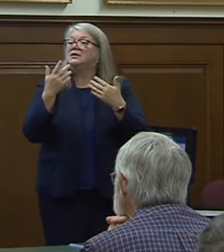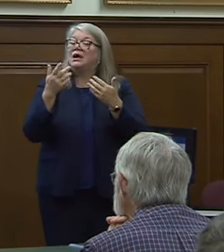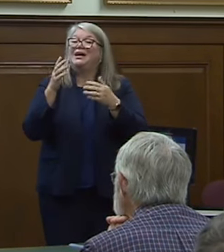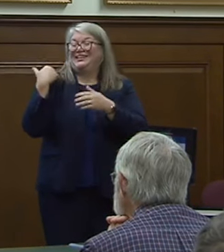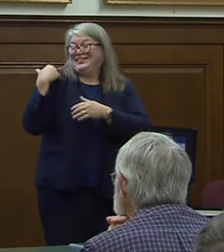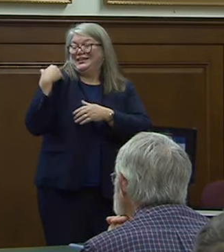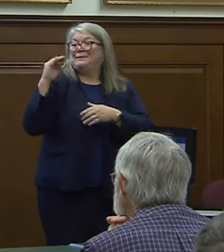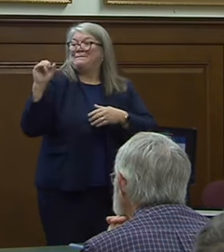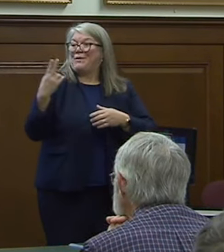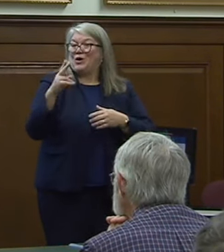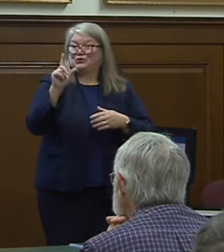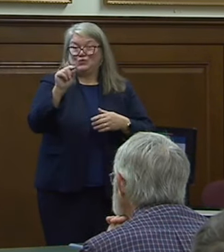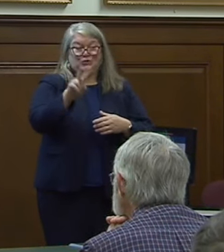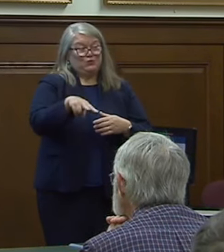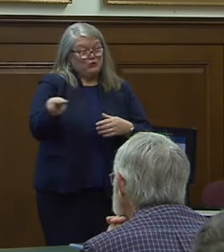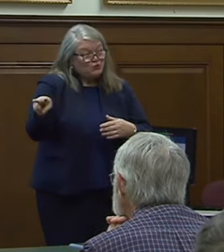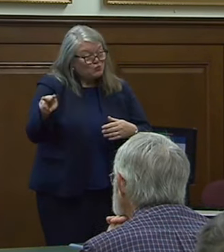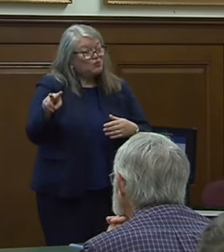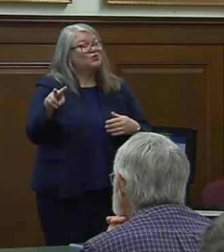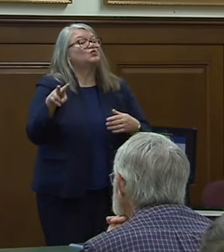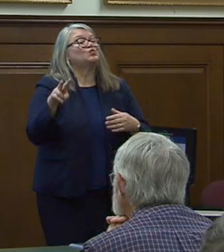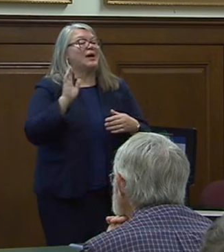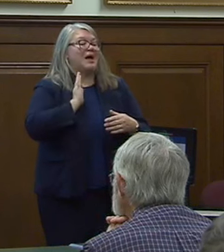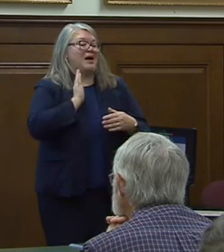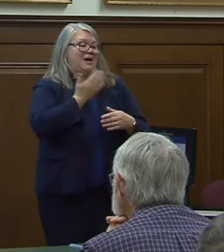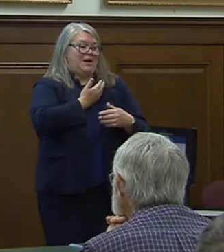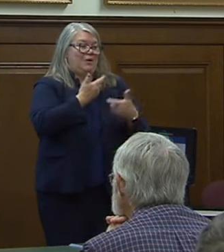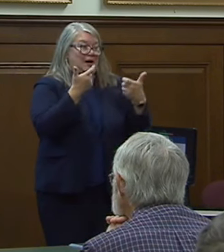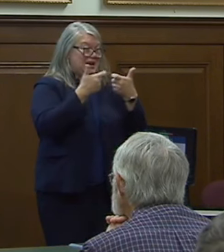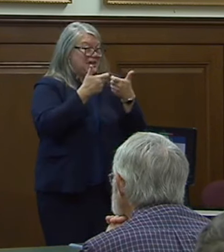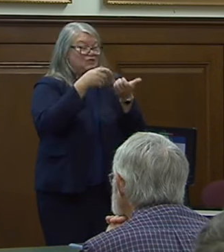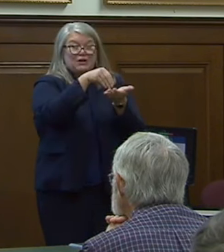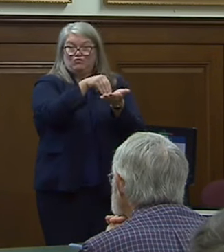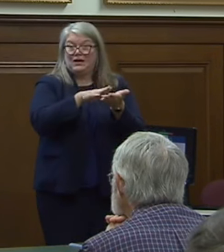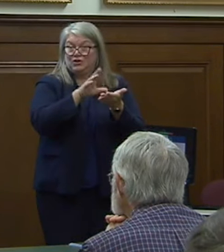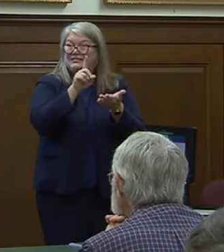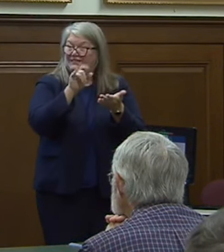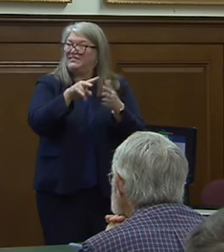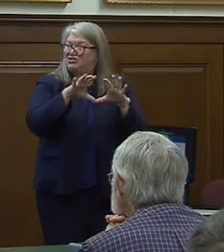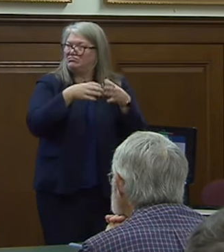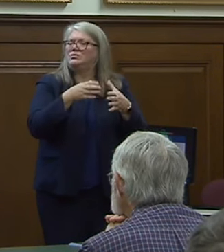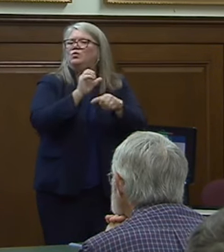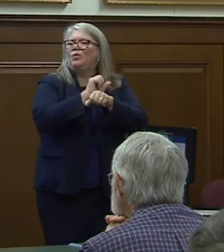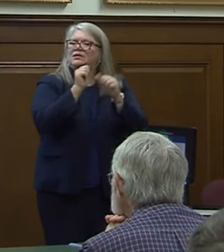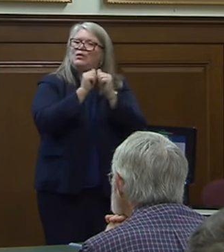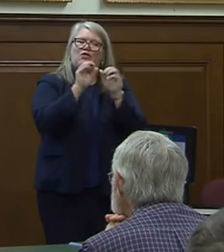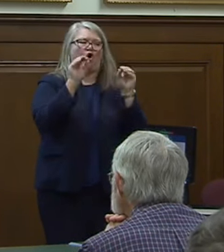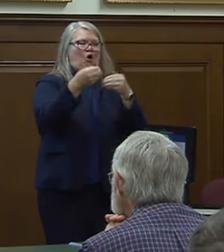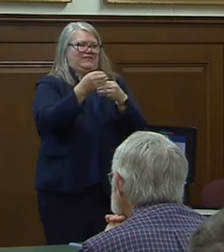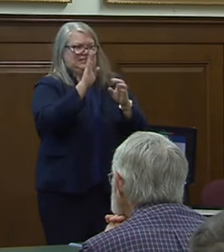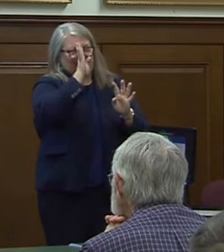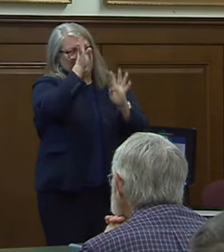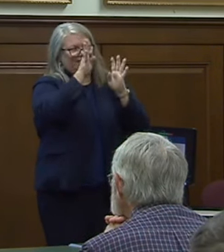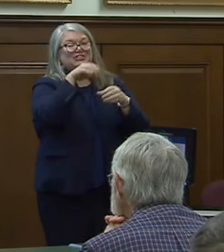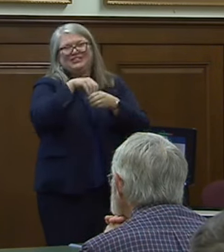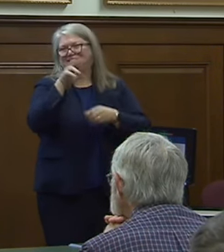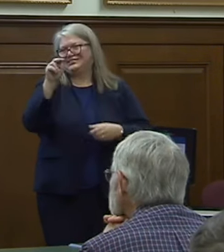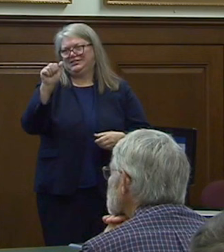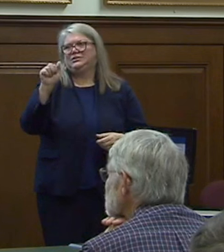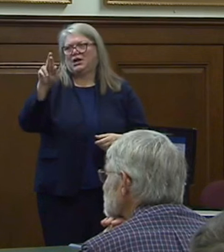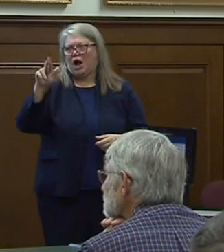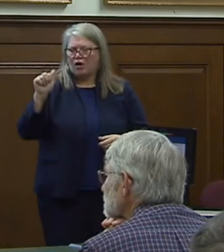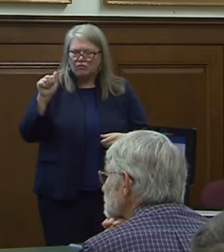march of 2022 our electronic records division worked with the office of innovation within nara data